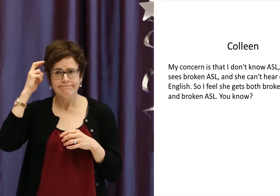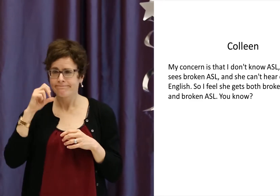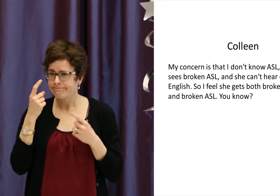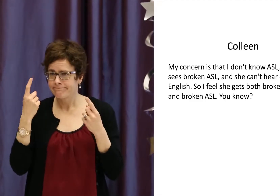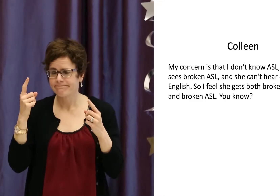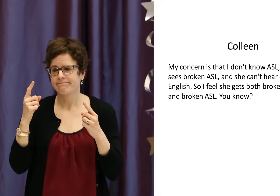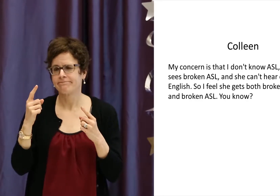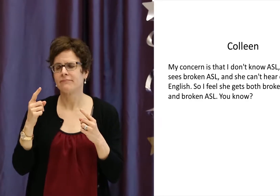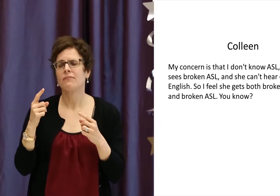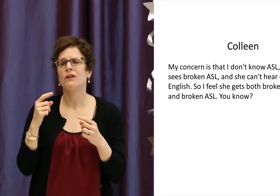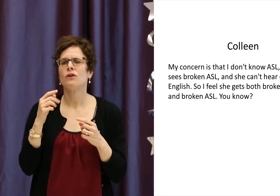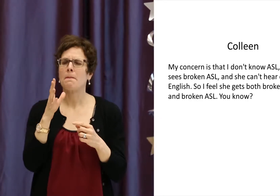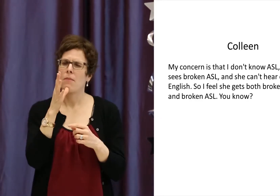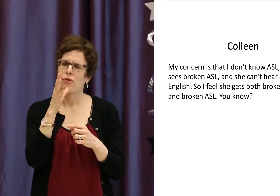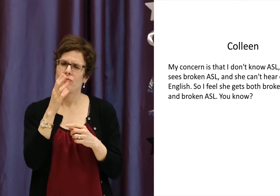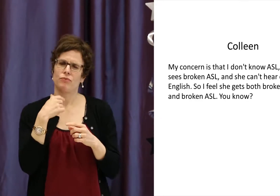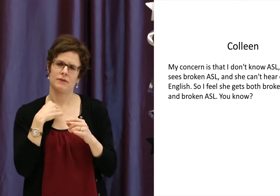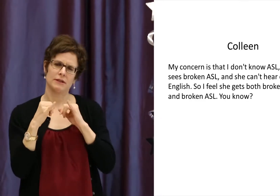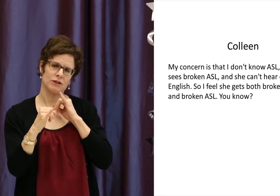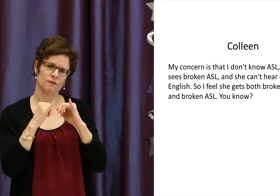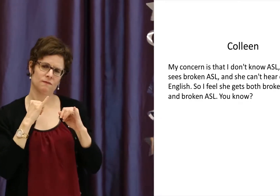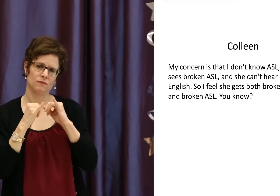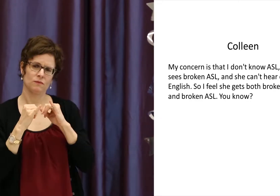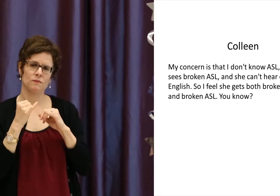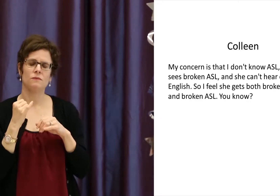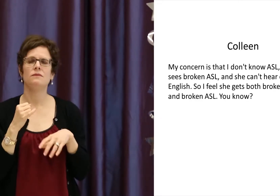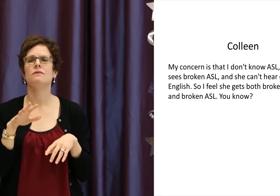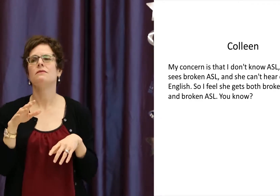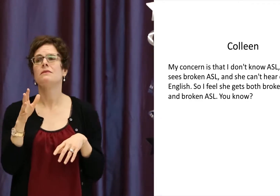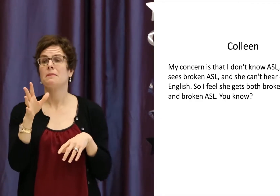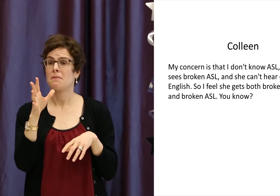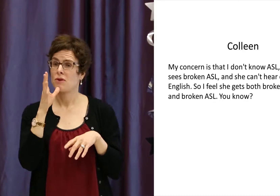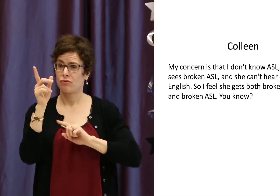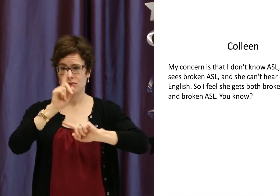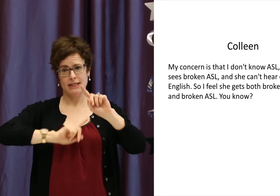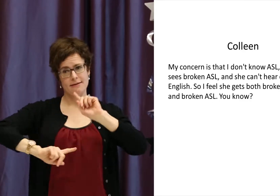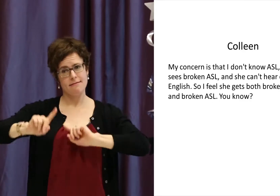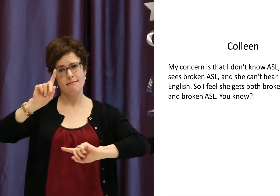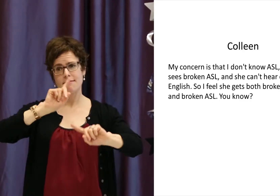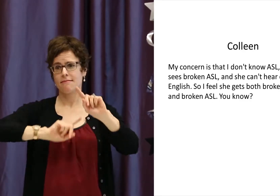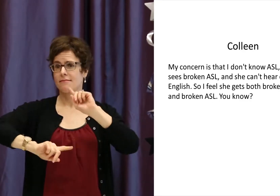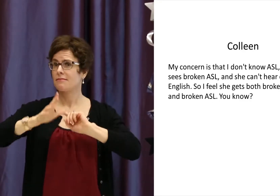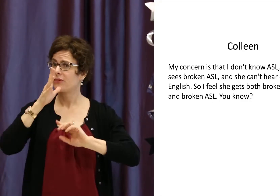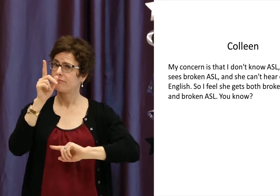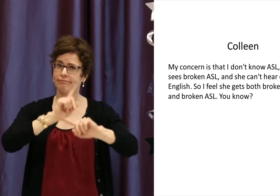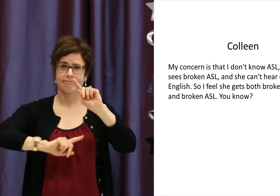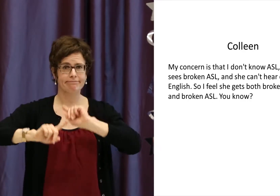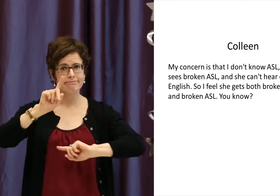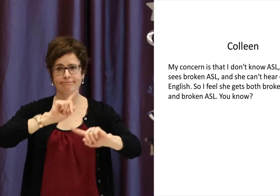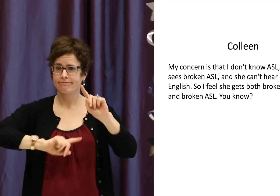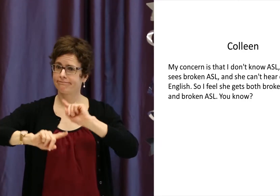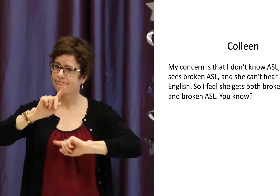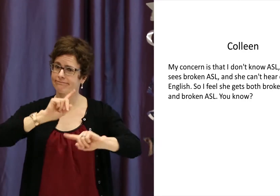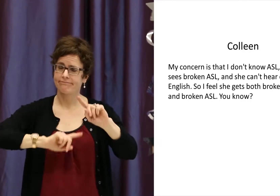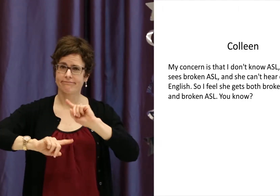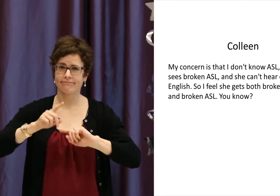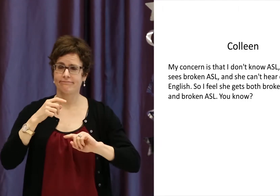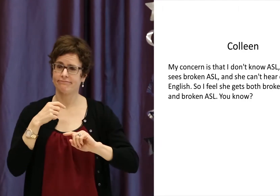The little girl, Margaret, that was involved in the study, who had received a cochlear implant and was not able to develop spoken language skills,